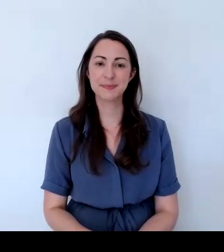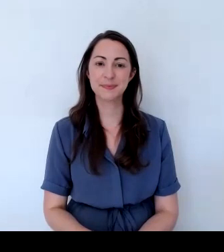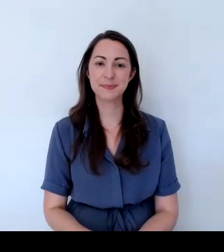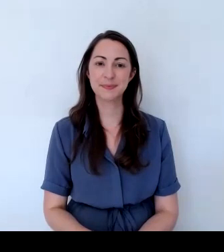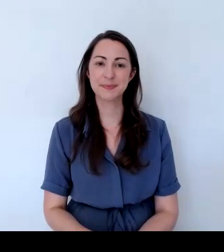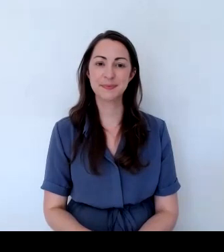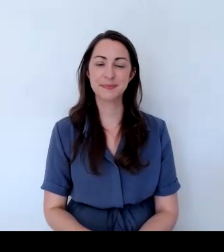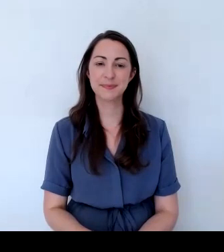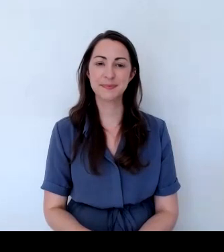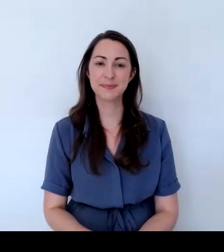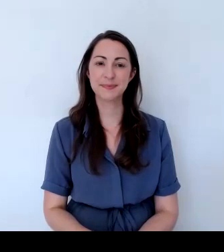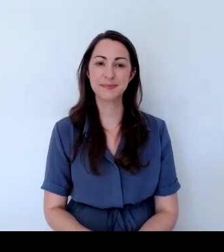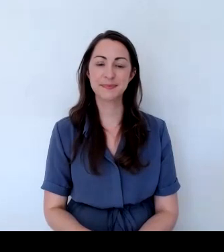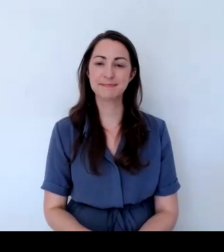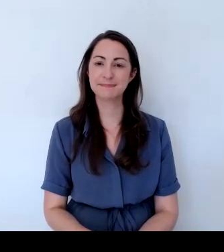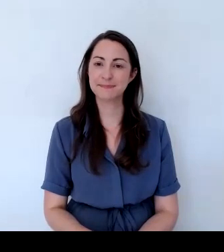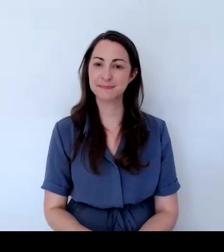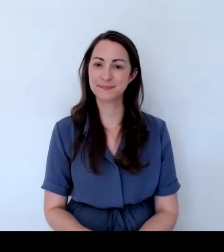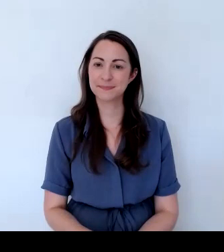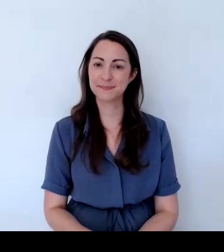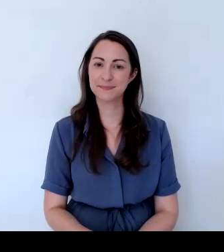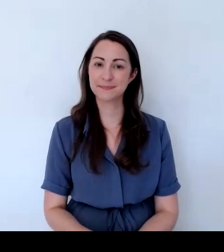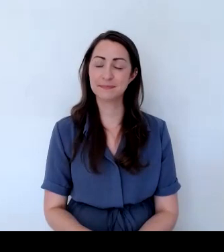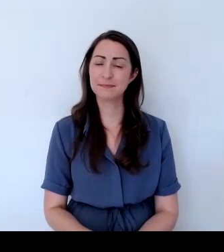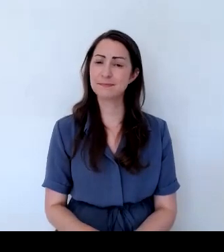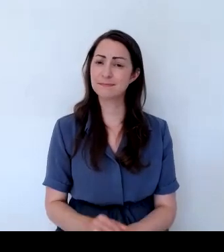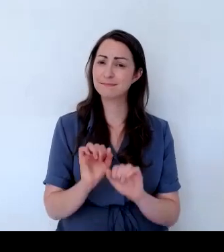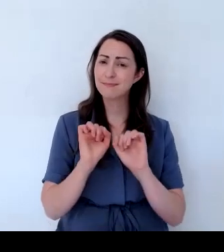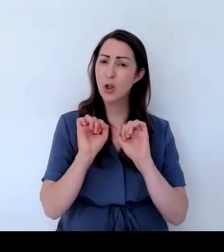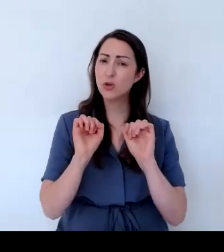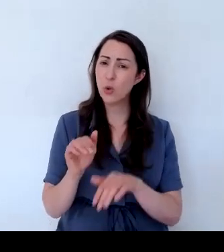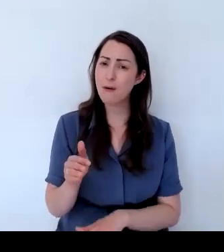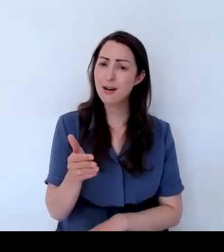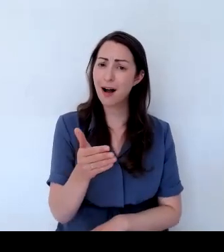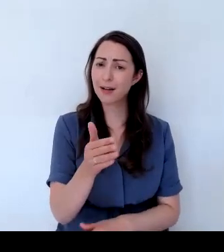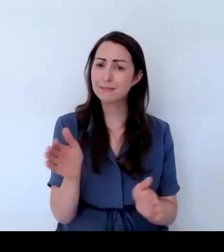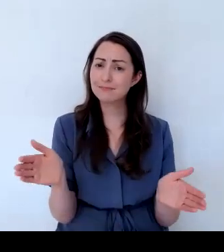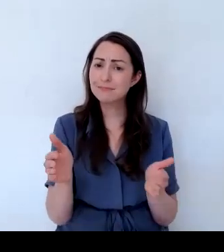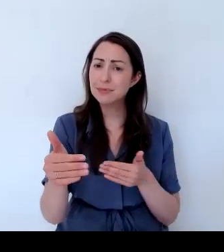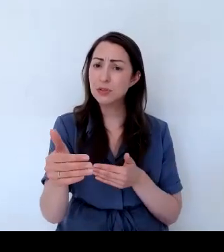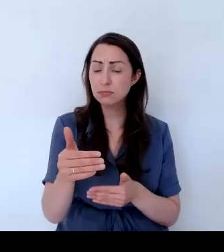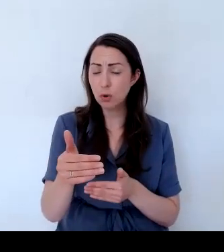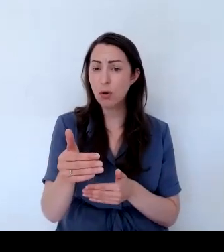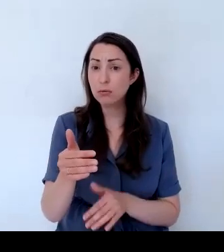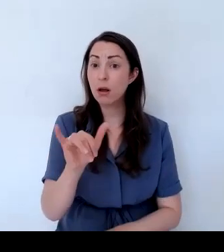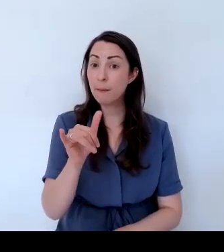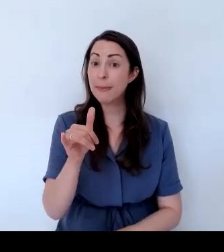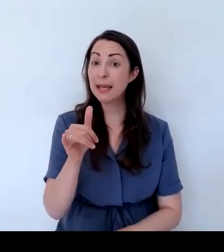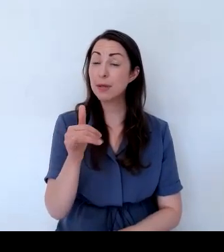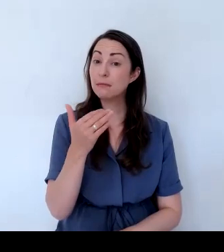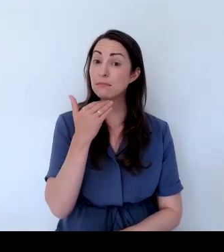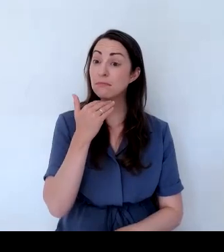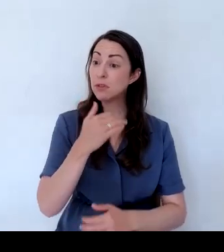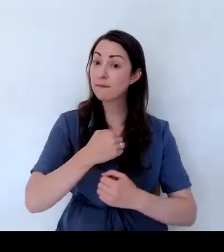Now in your small space, what you might find is that you have got room for a bush or an